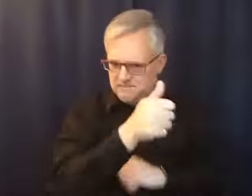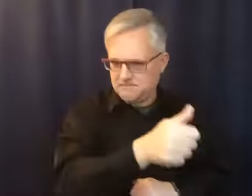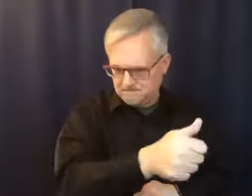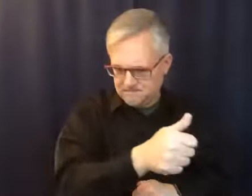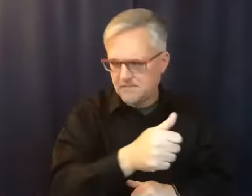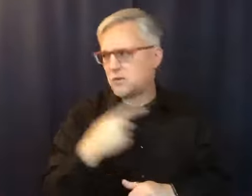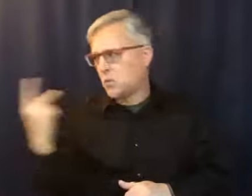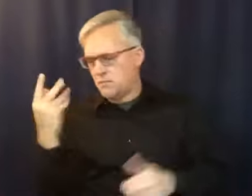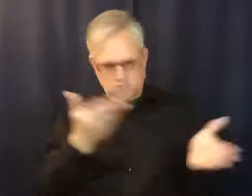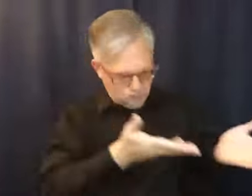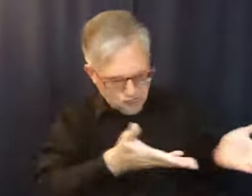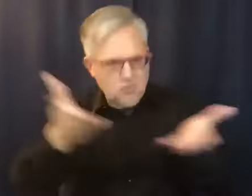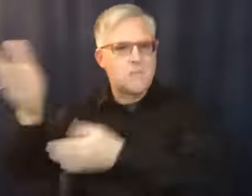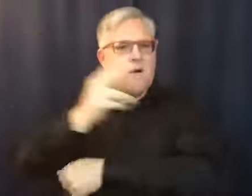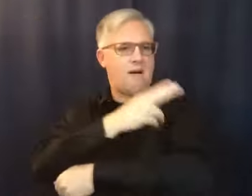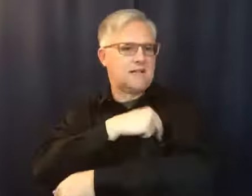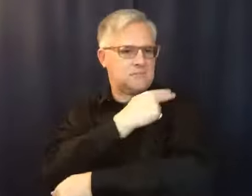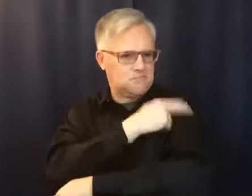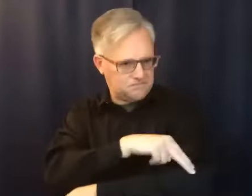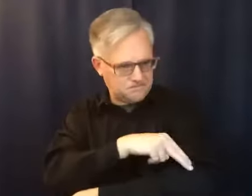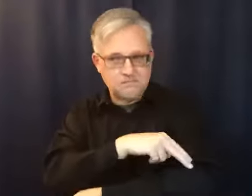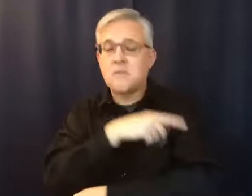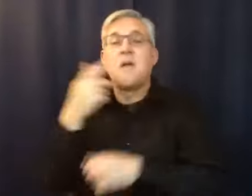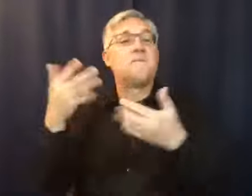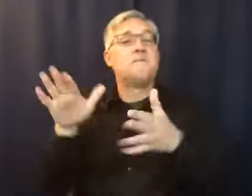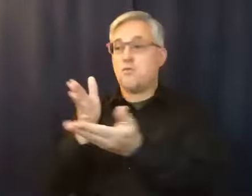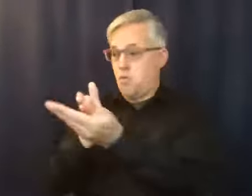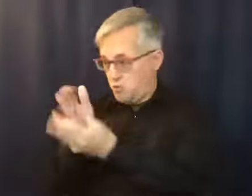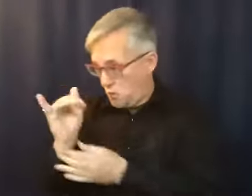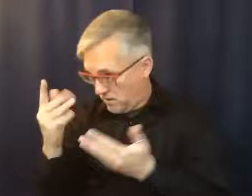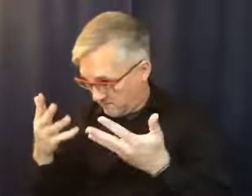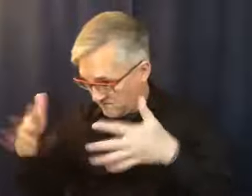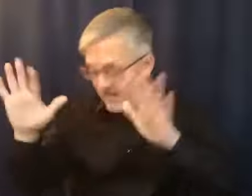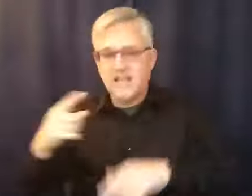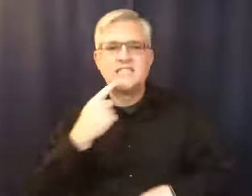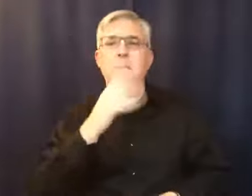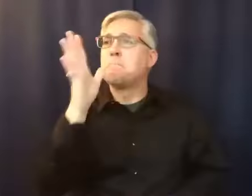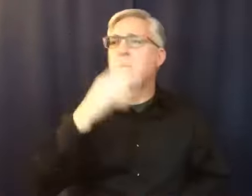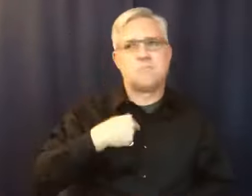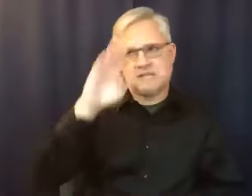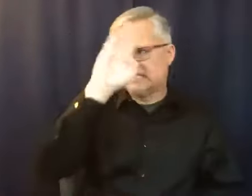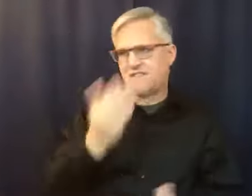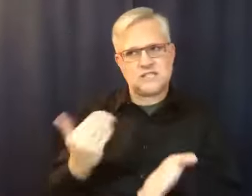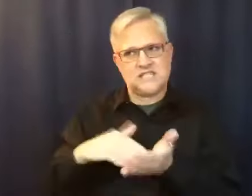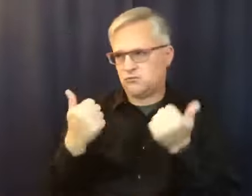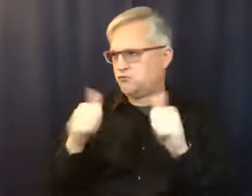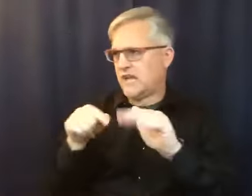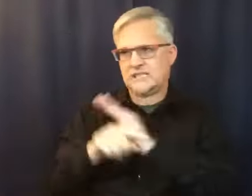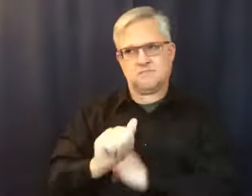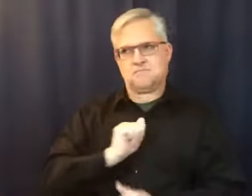And he came through that period and he said, Mom, I'll never do this again. He said, I'm going to wait and see what the end will be. And that's